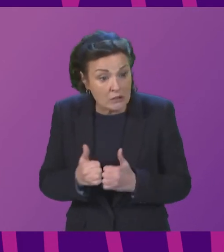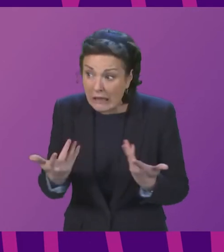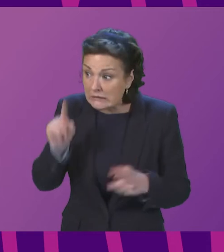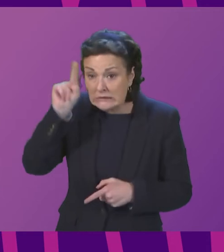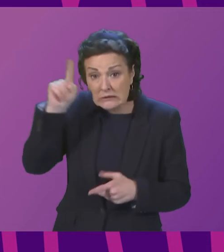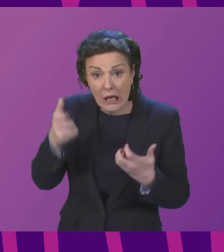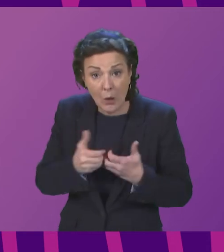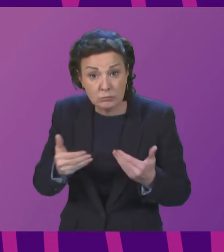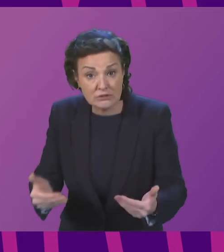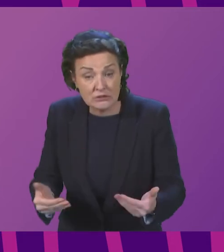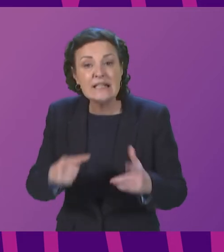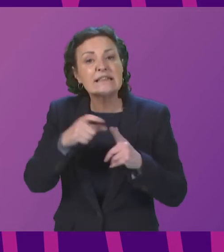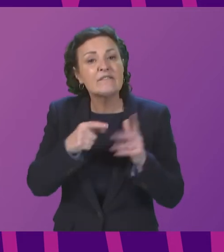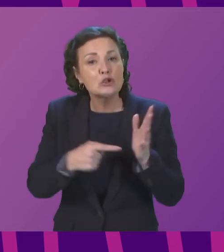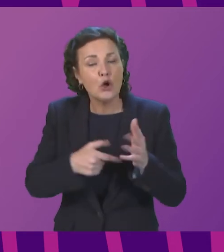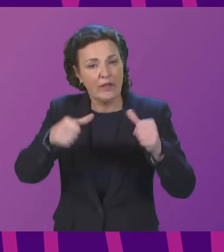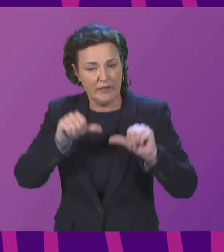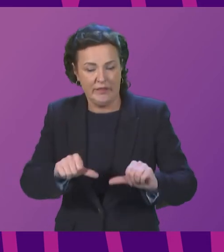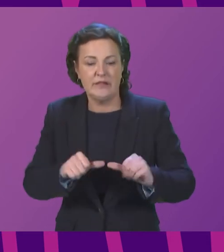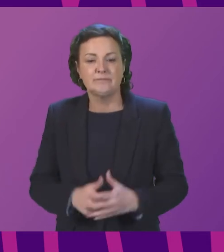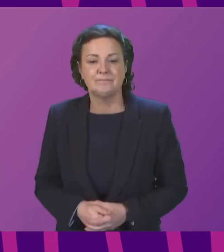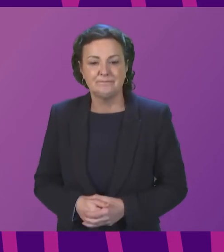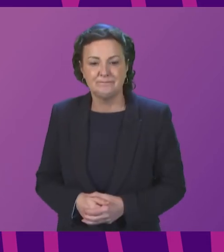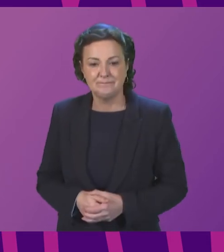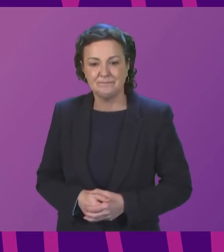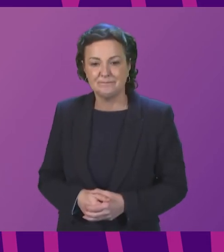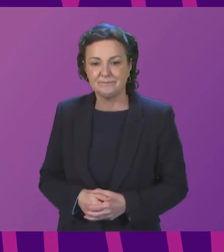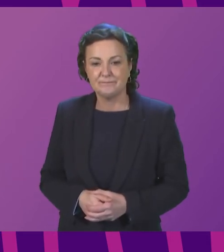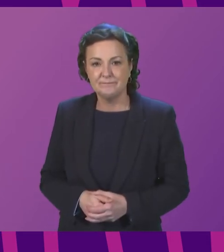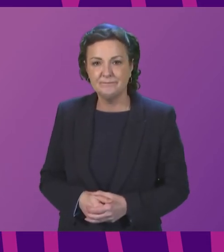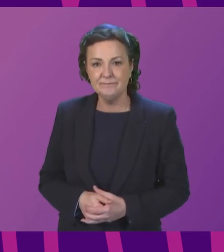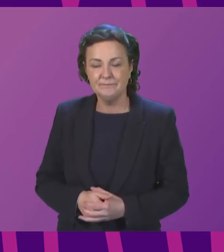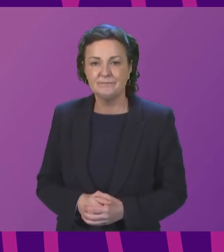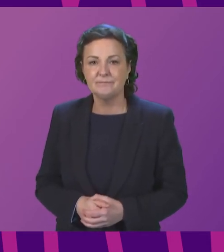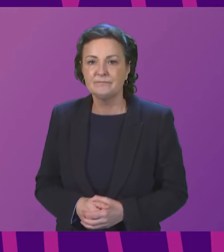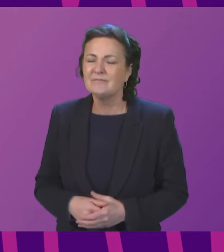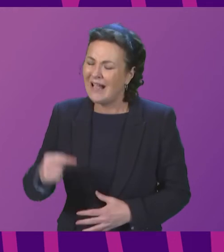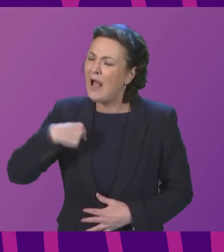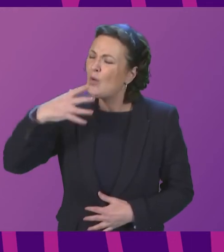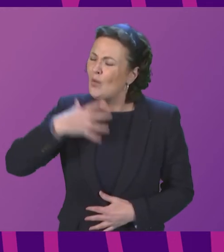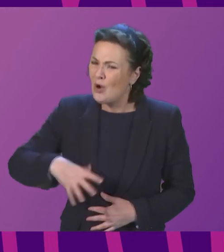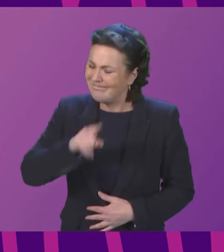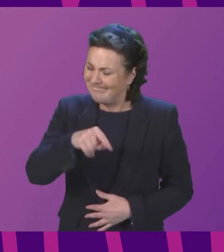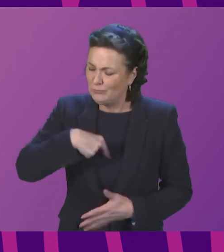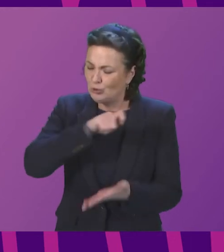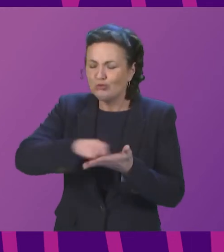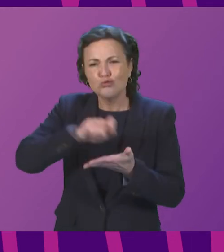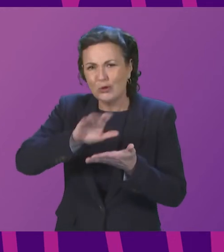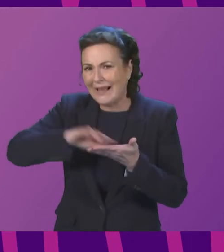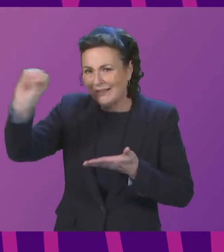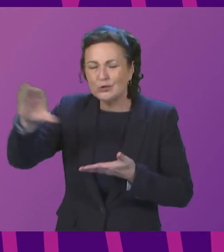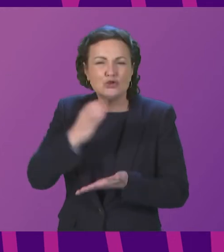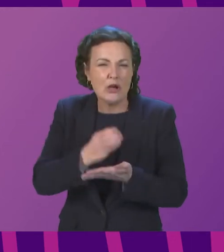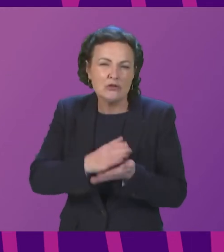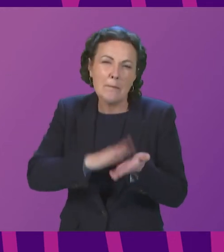proceed? David Torrance and then Alexander Stewart. Thank you, Camille. I would like to keep this petition open and in doing so write to the charities like my own